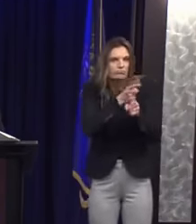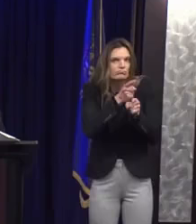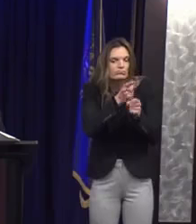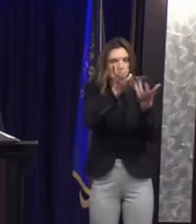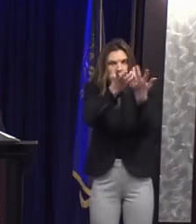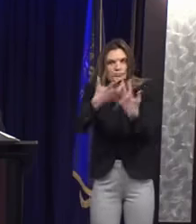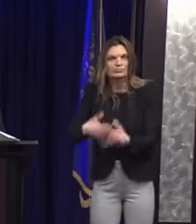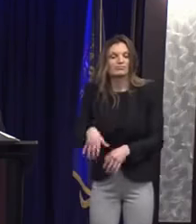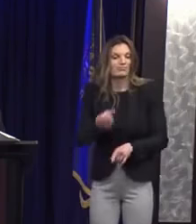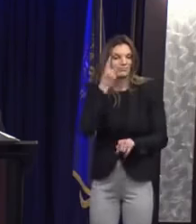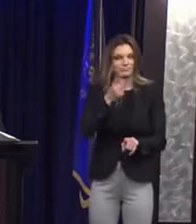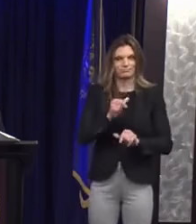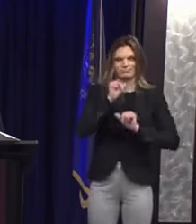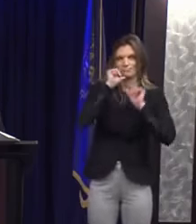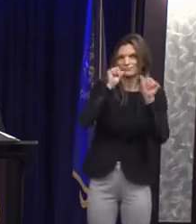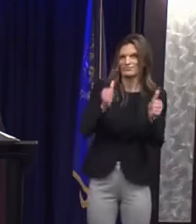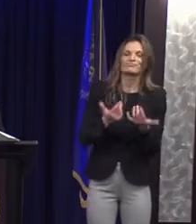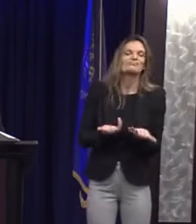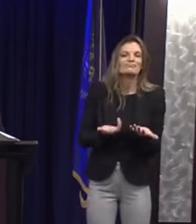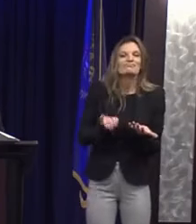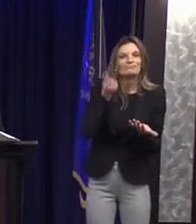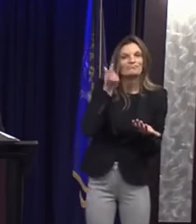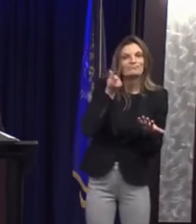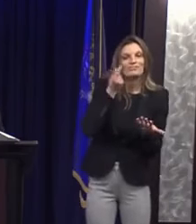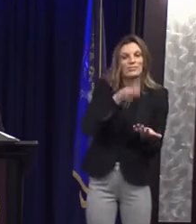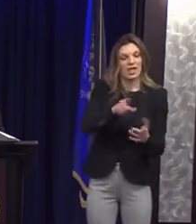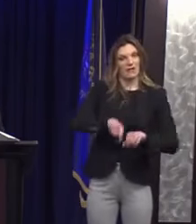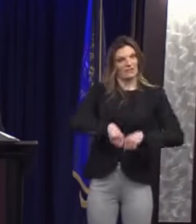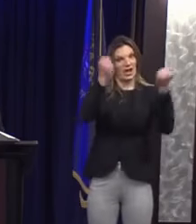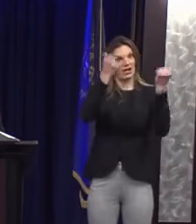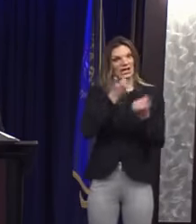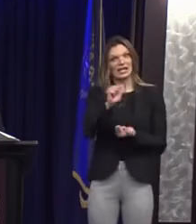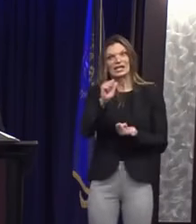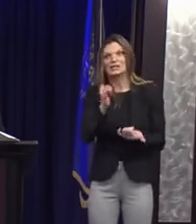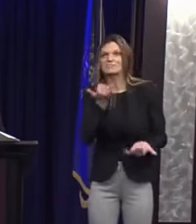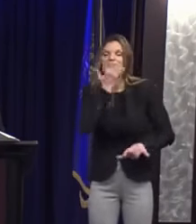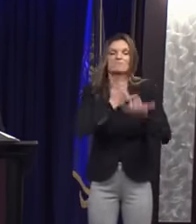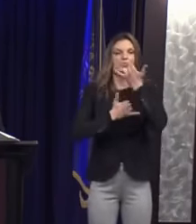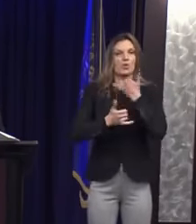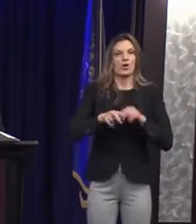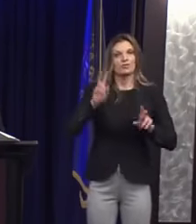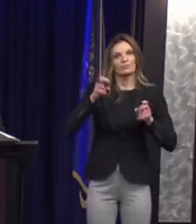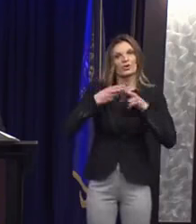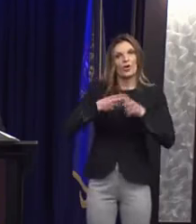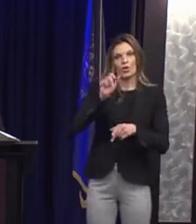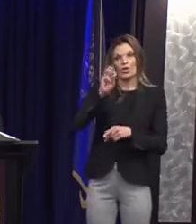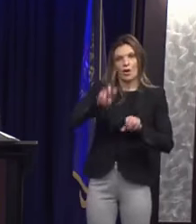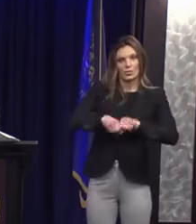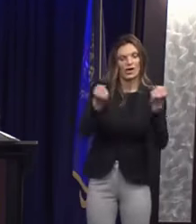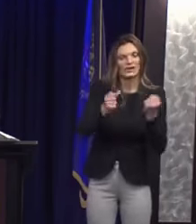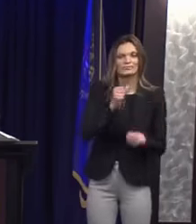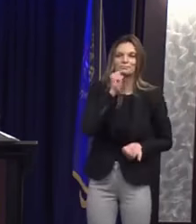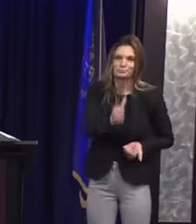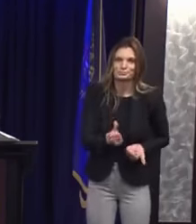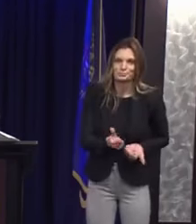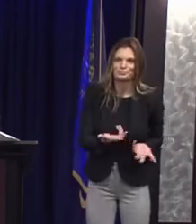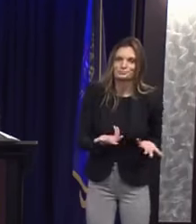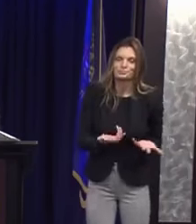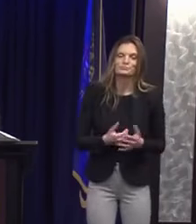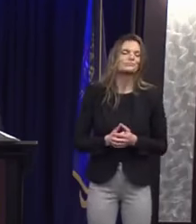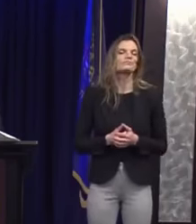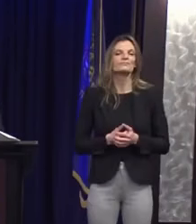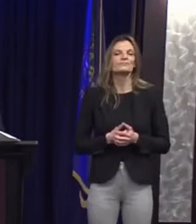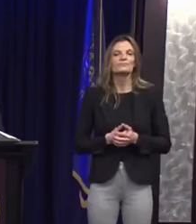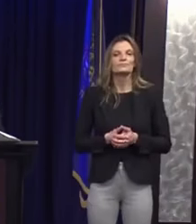those incidents were not in violation of any criminal statute. And while our investigation